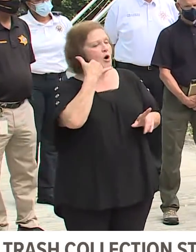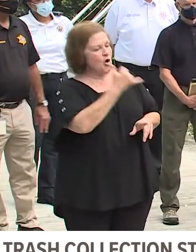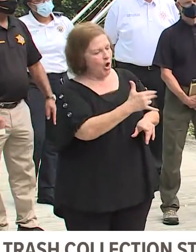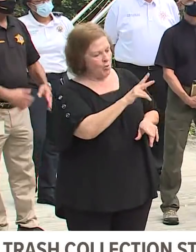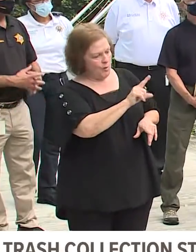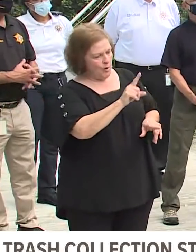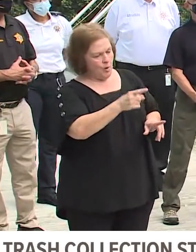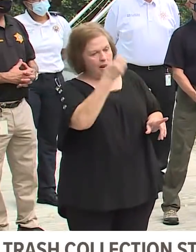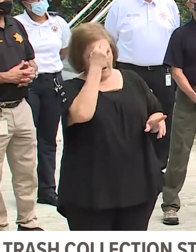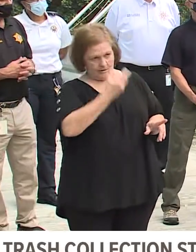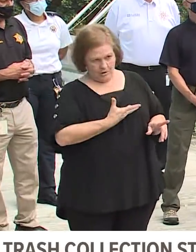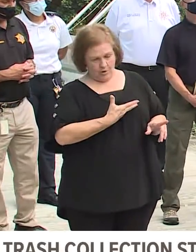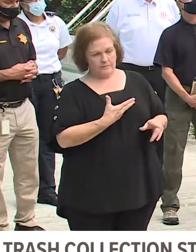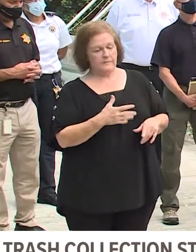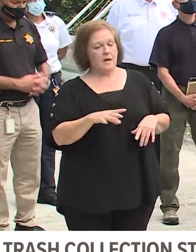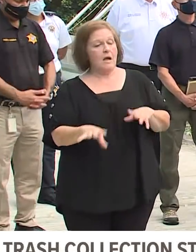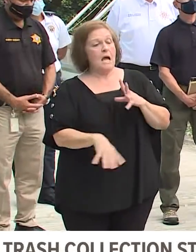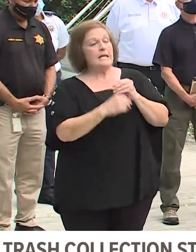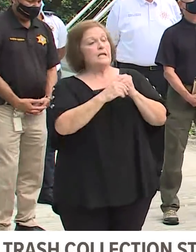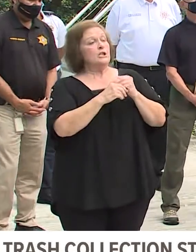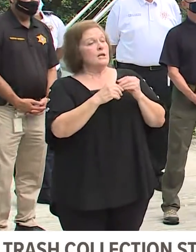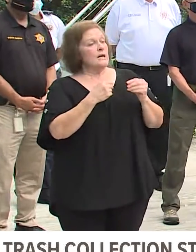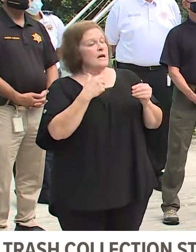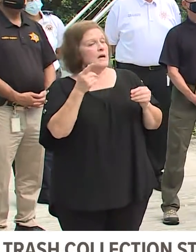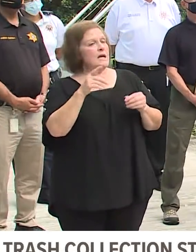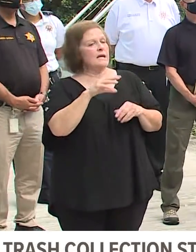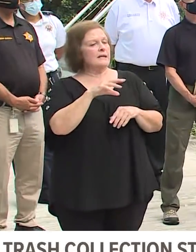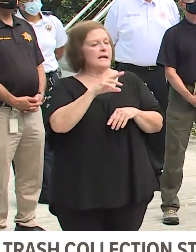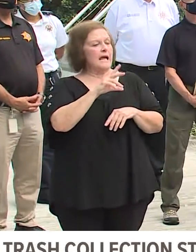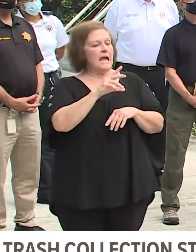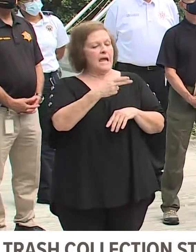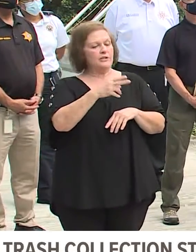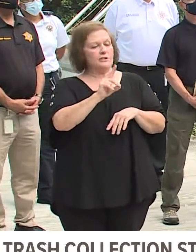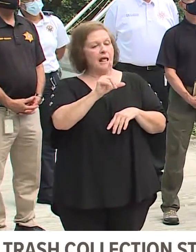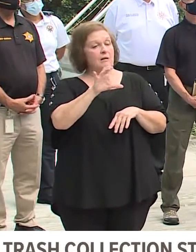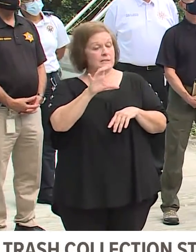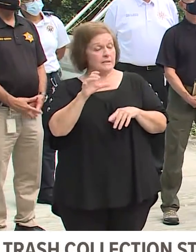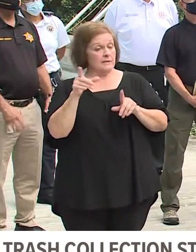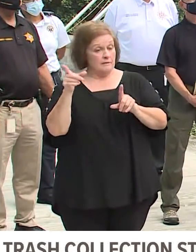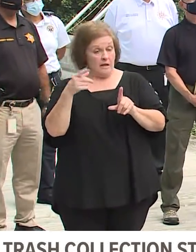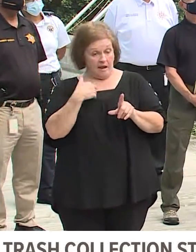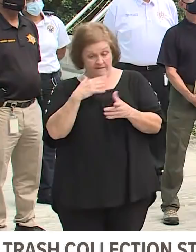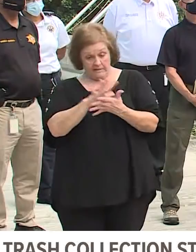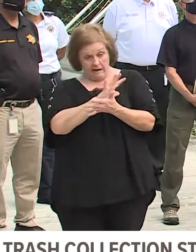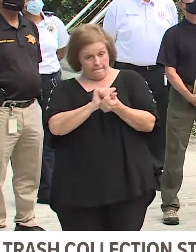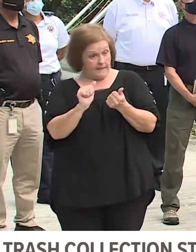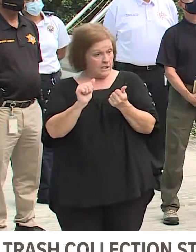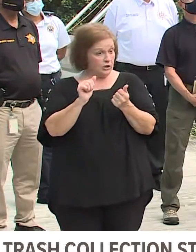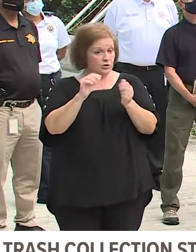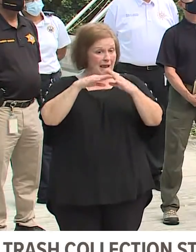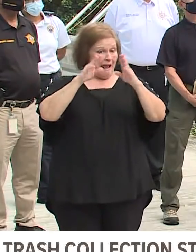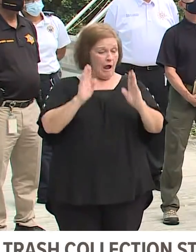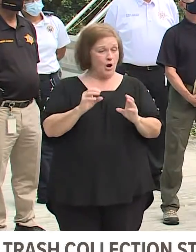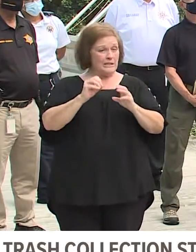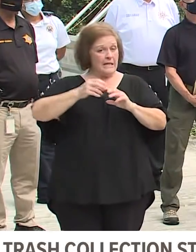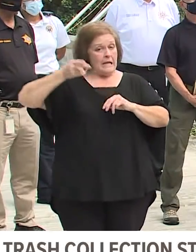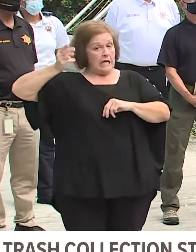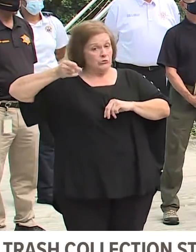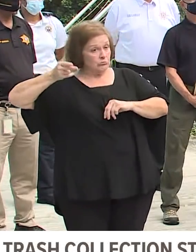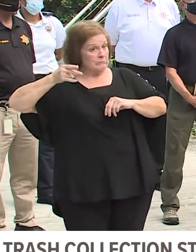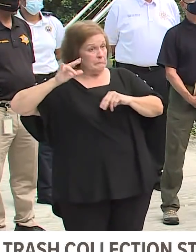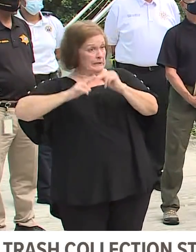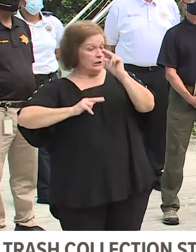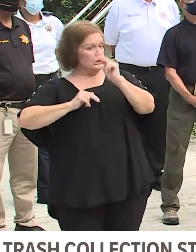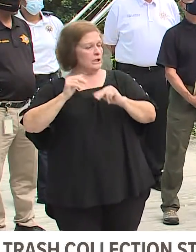report that to us additionally got a note from HDLC if you have a damaged house in a historic district or a damaged building